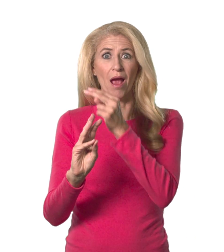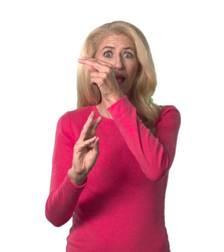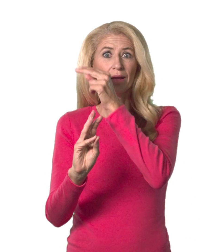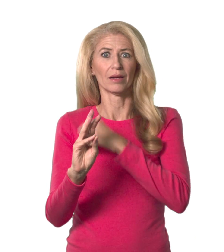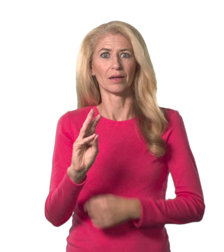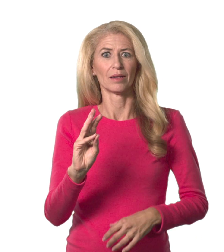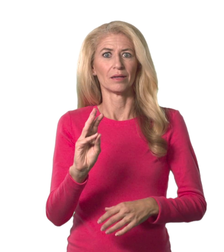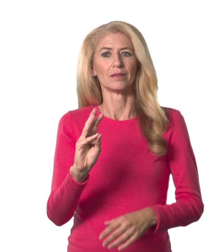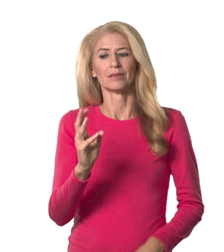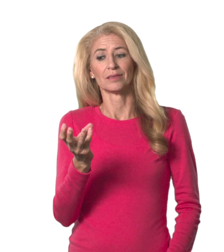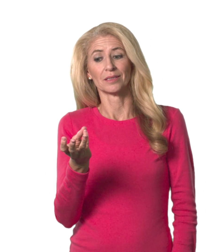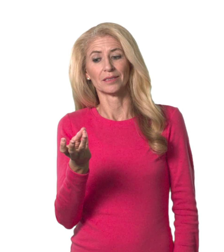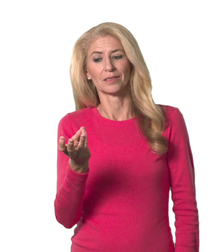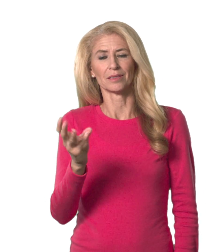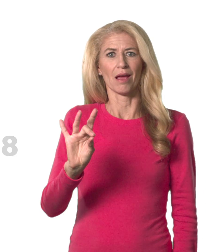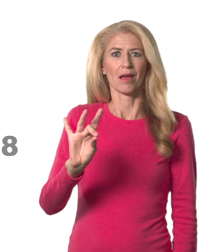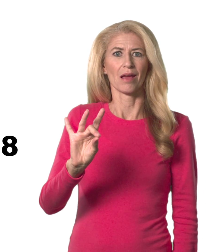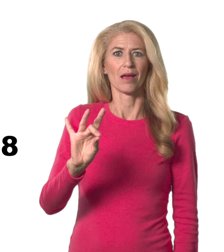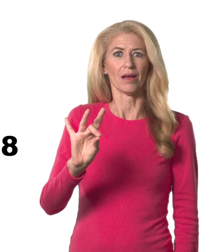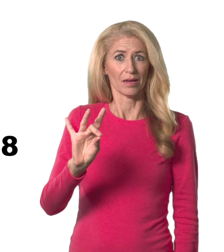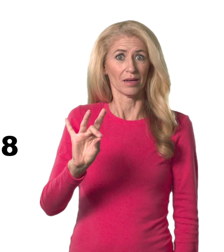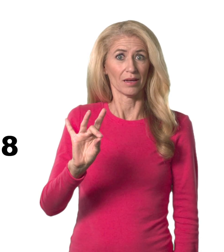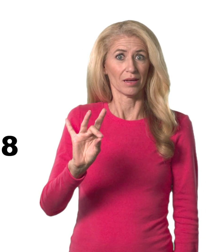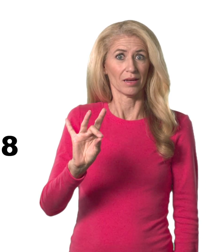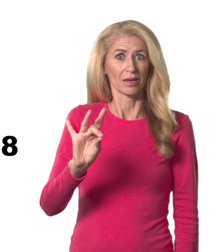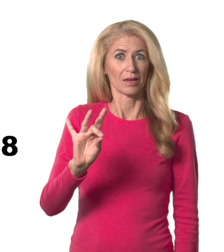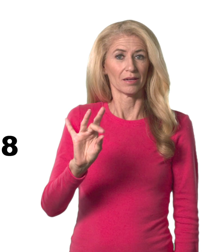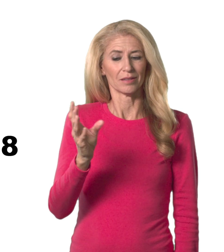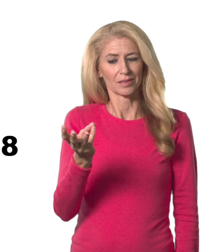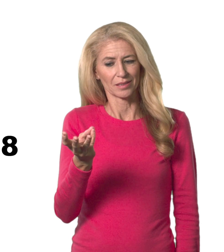The lower number is on the outside and 68 turns in.